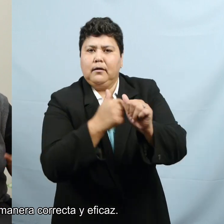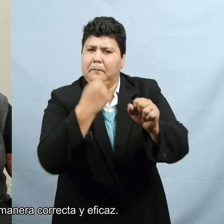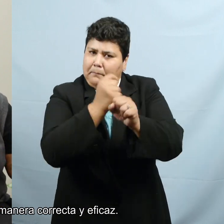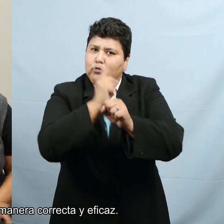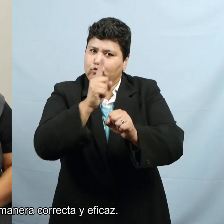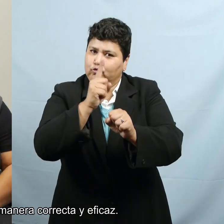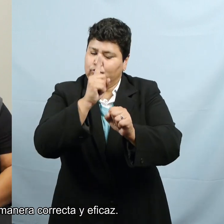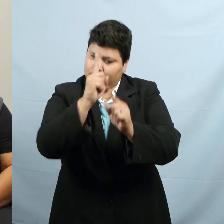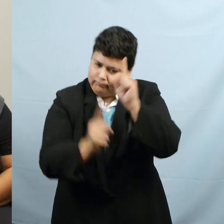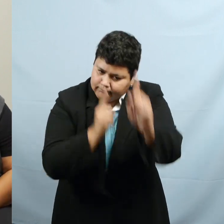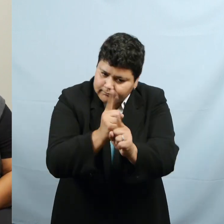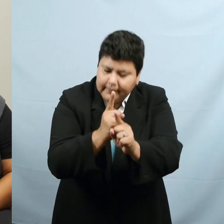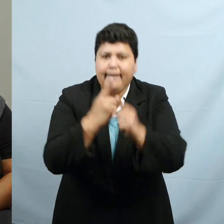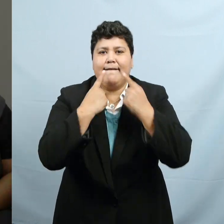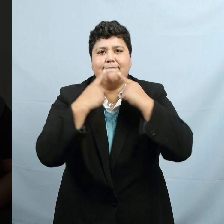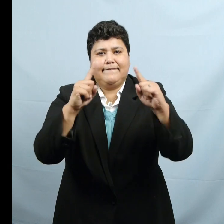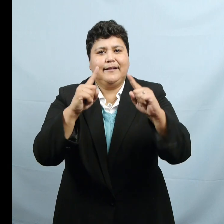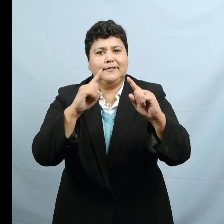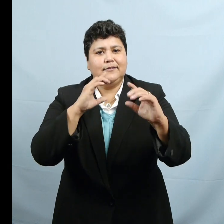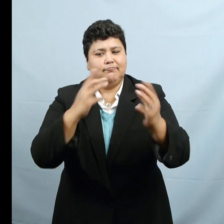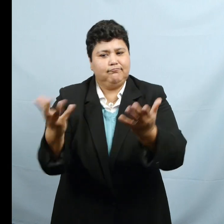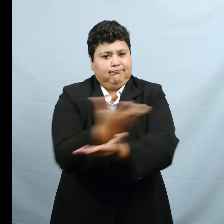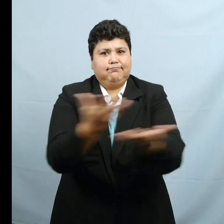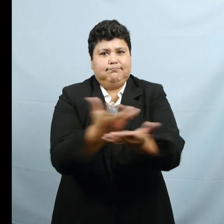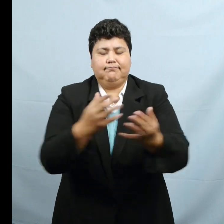accurately and effectively. Thank you.